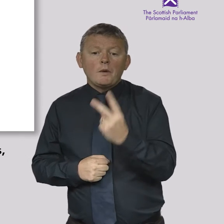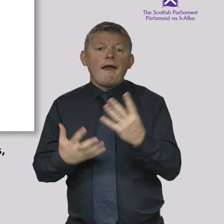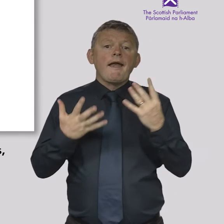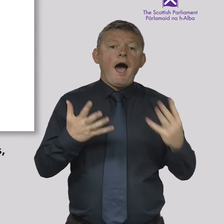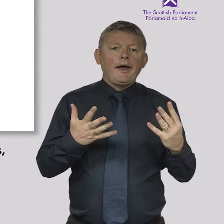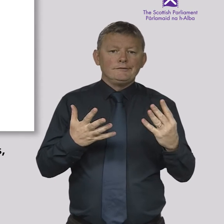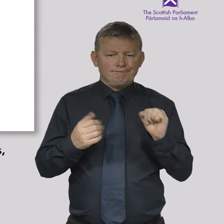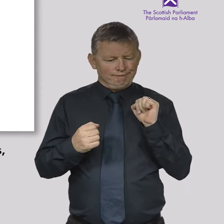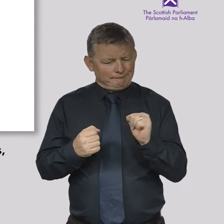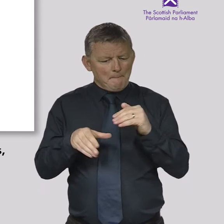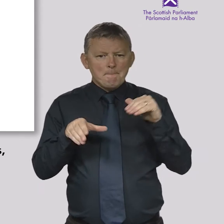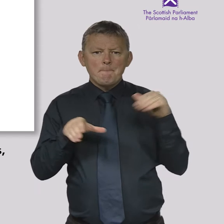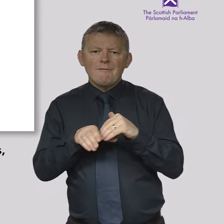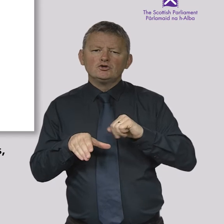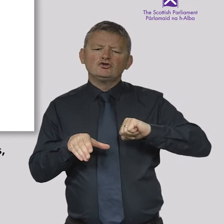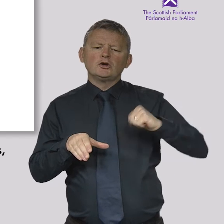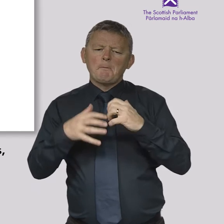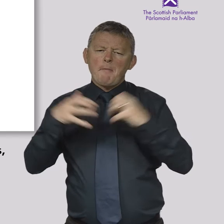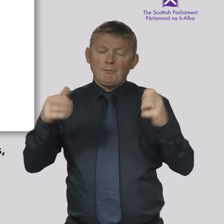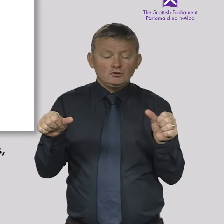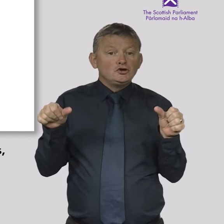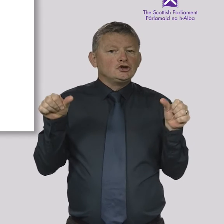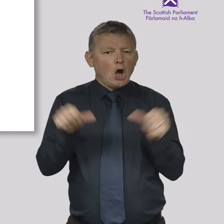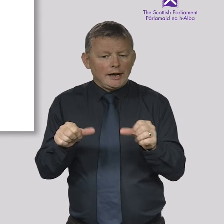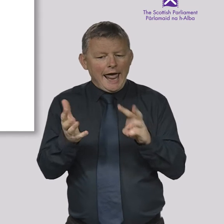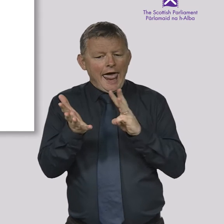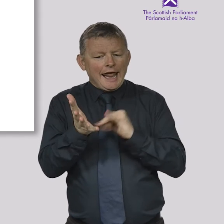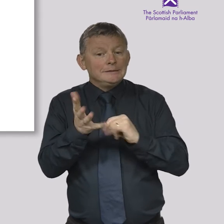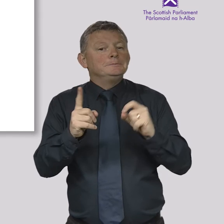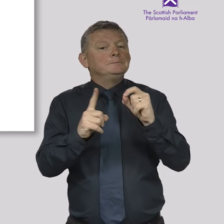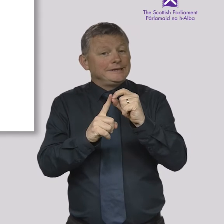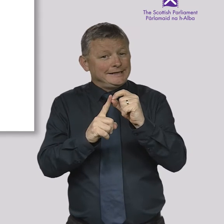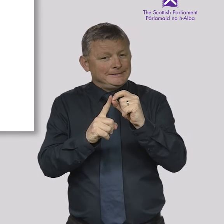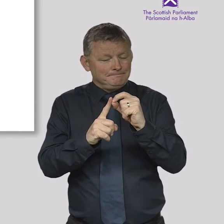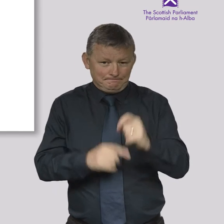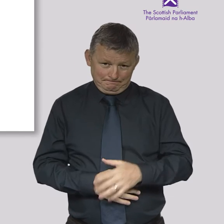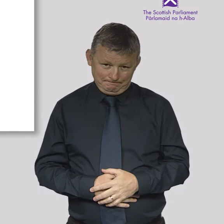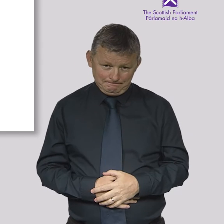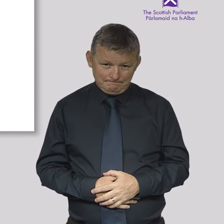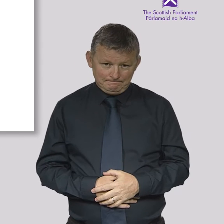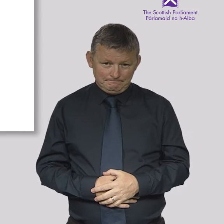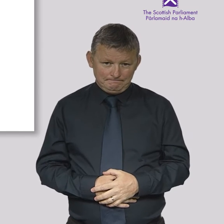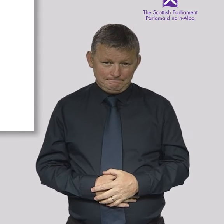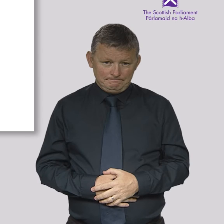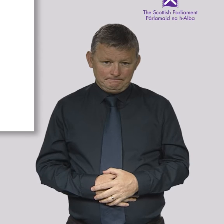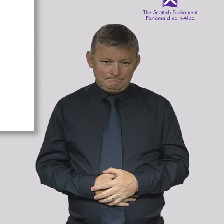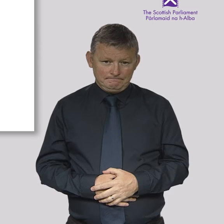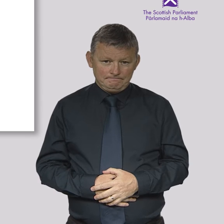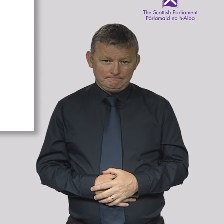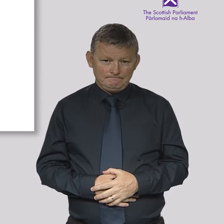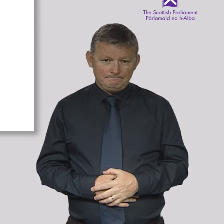129 elected representatives who are known as Members of the Scottish Parliament or MSPs.